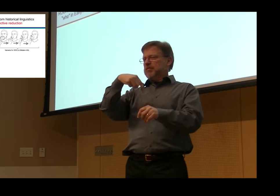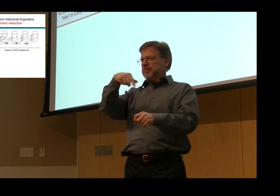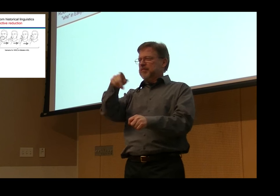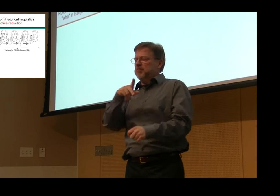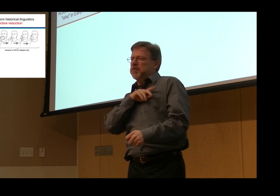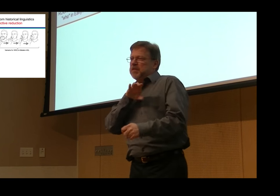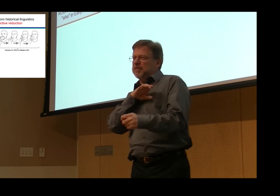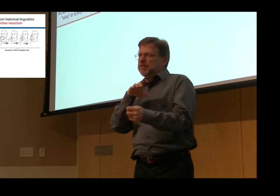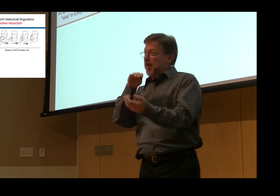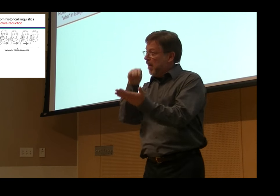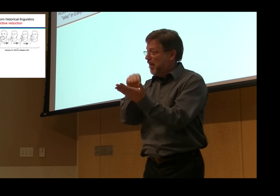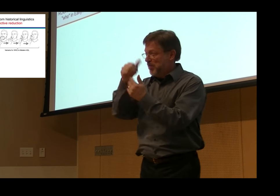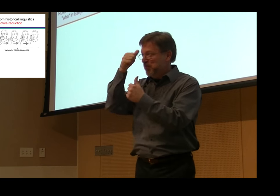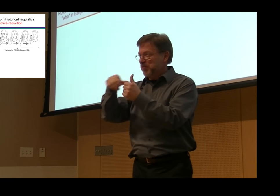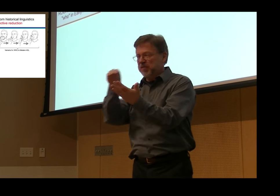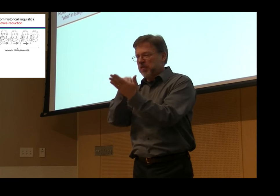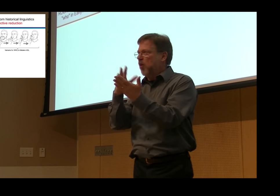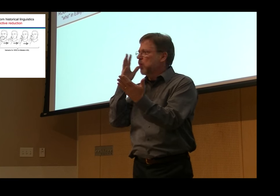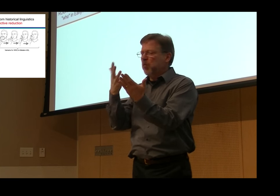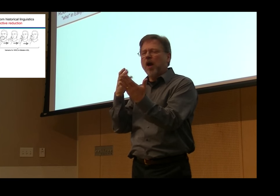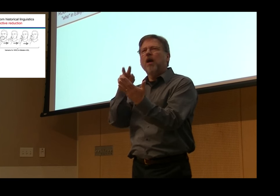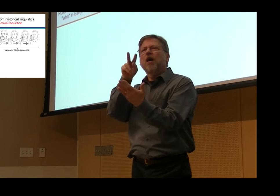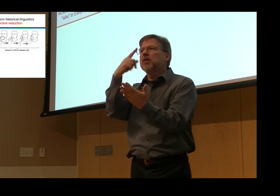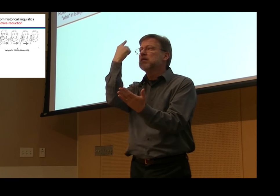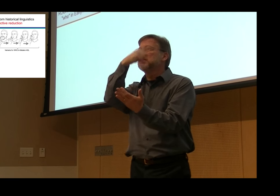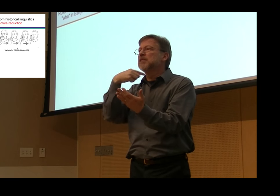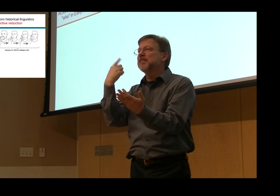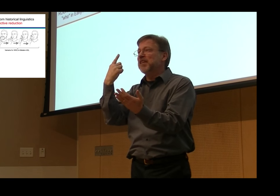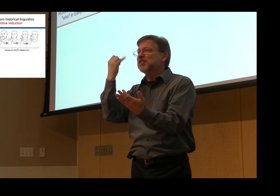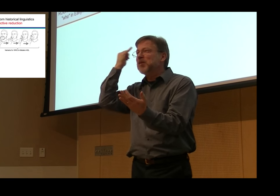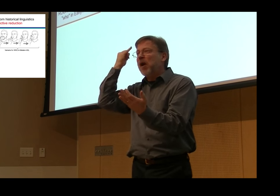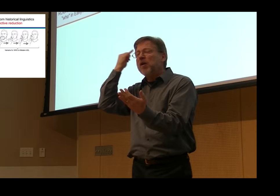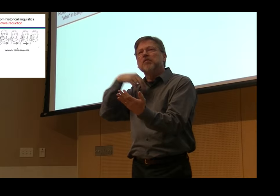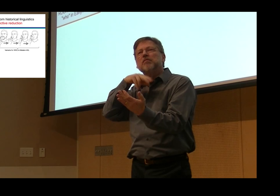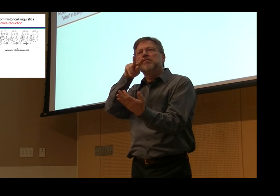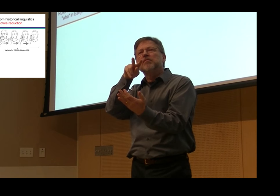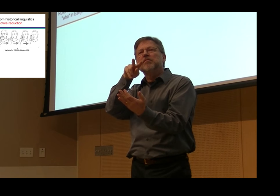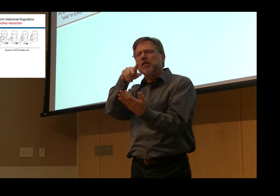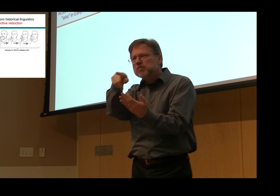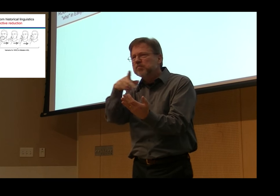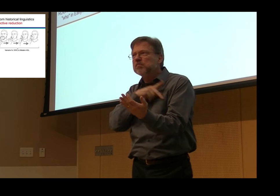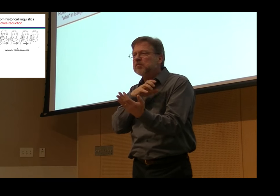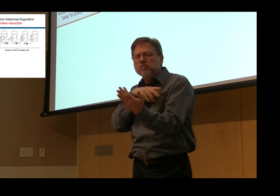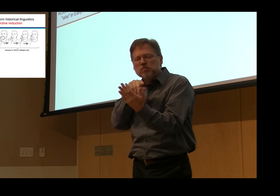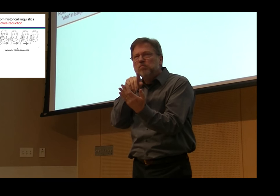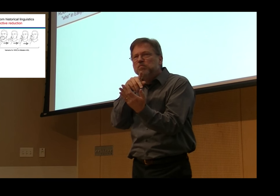Patty and I actually, of course, we're documenting every sign on the films. So when we saw him sign this,